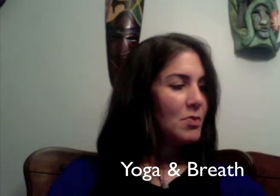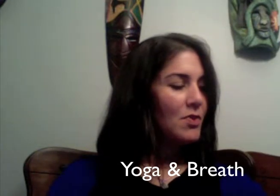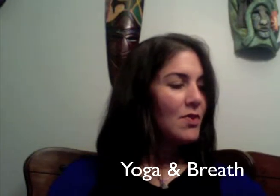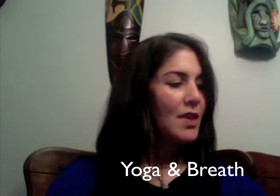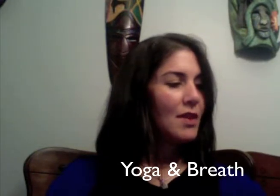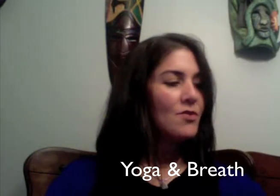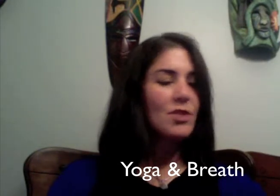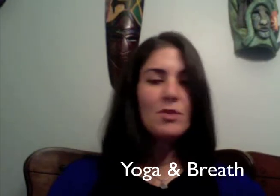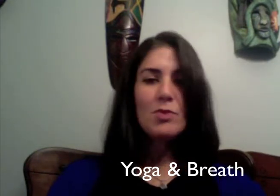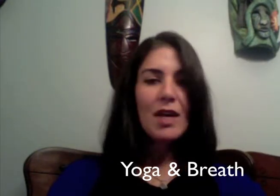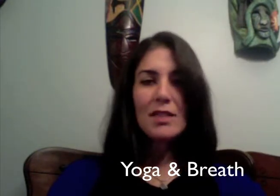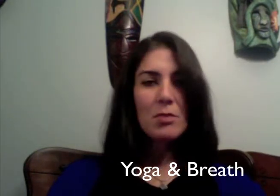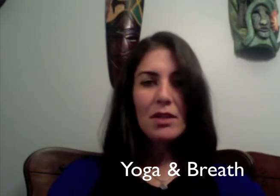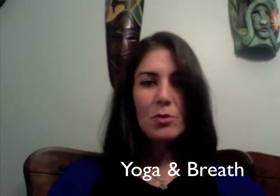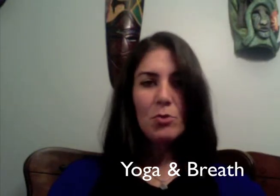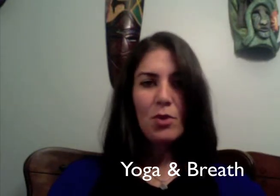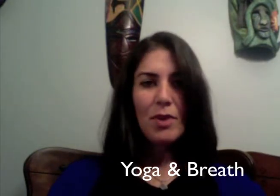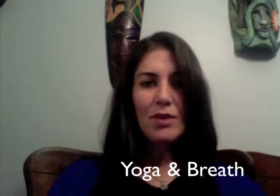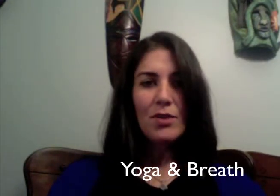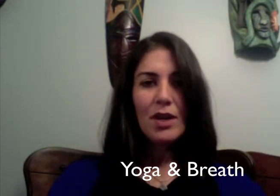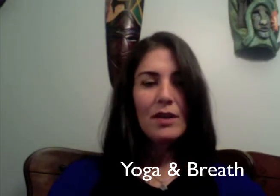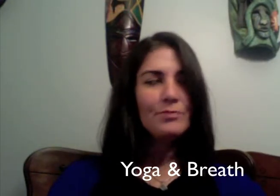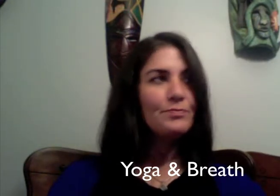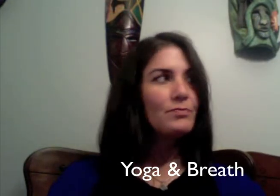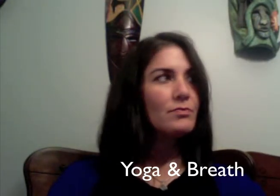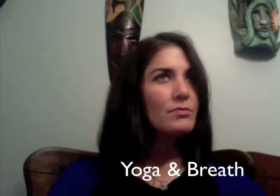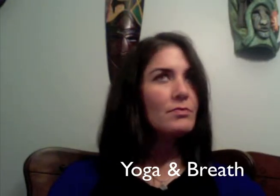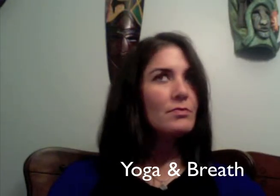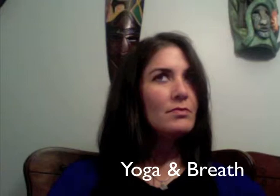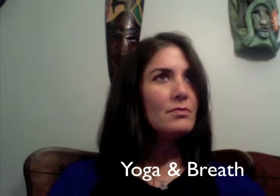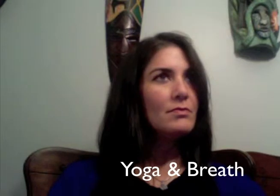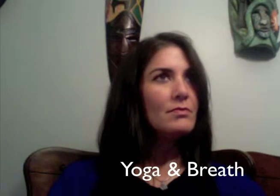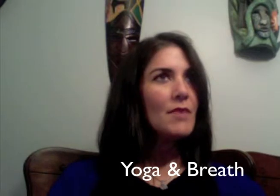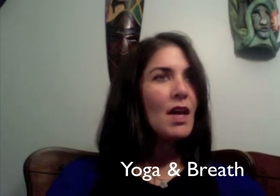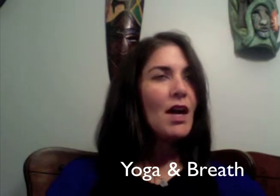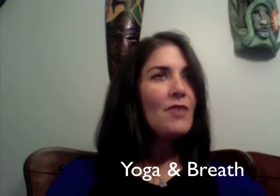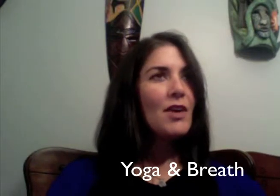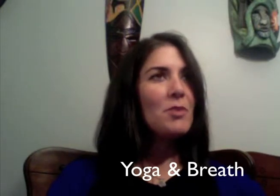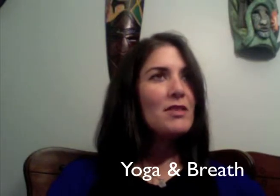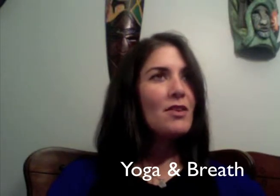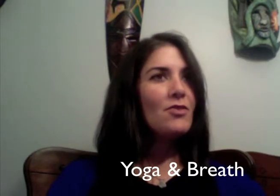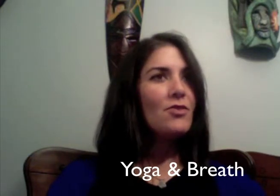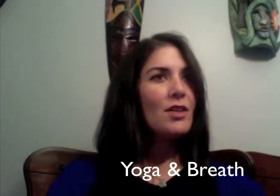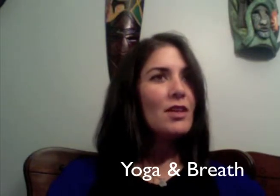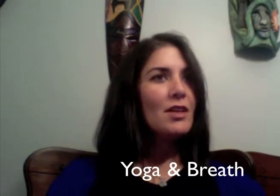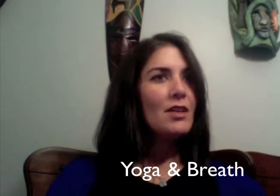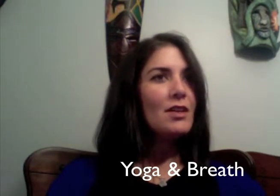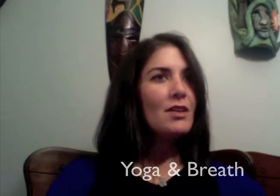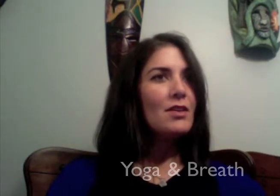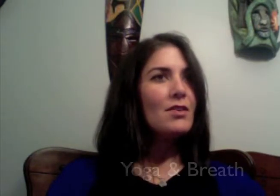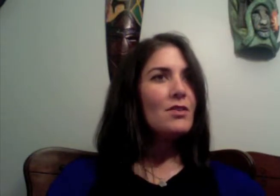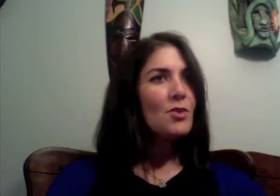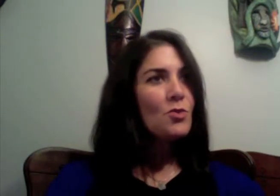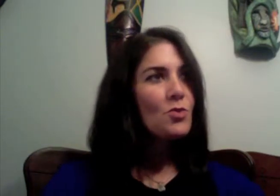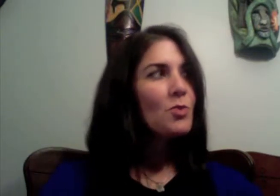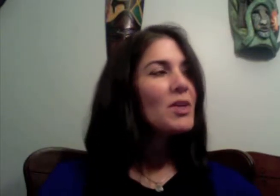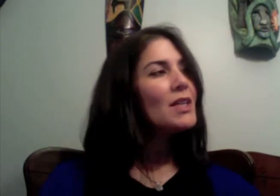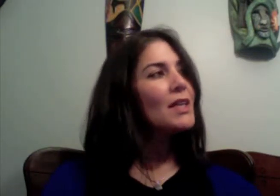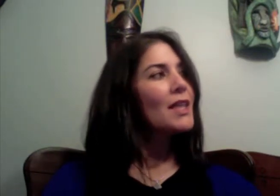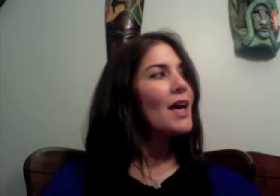that have just been asking me a little bit more about yoga and I find myself you know repeating that